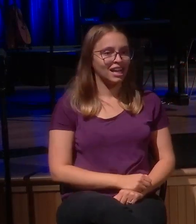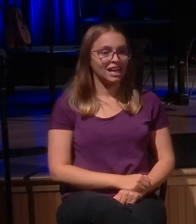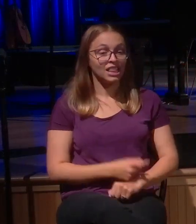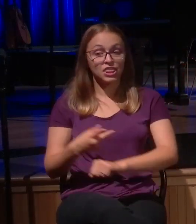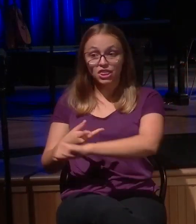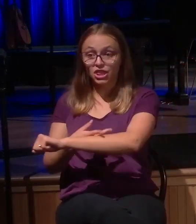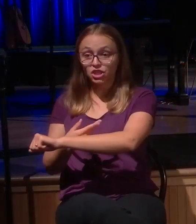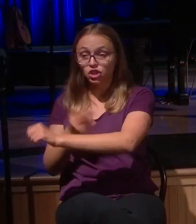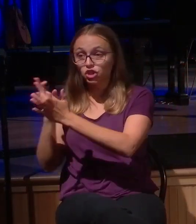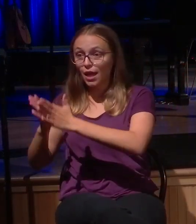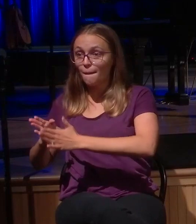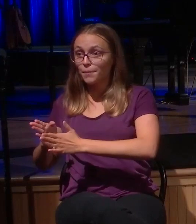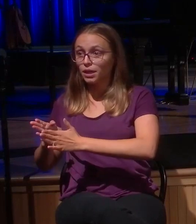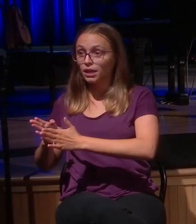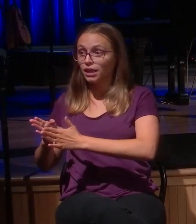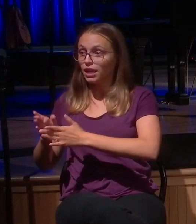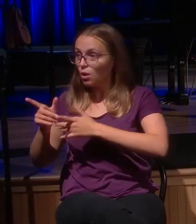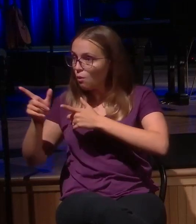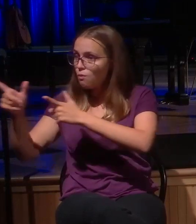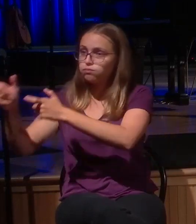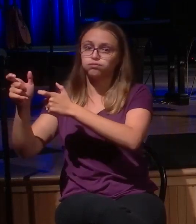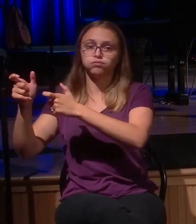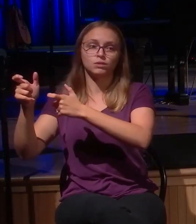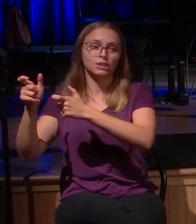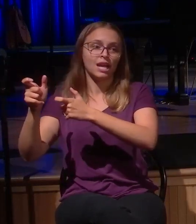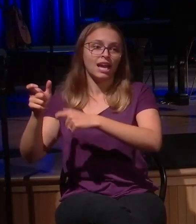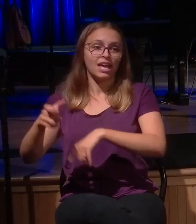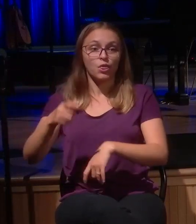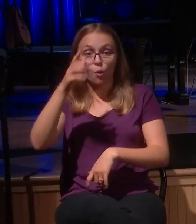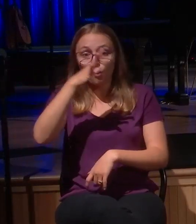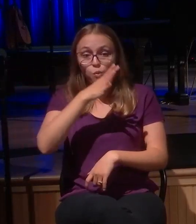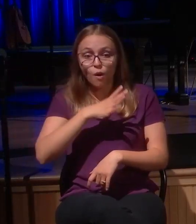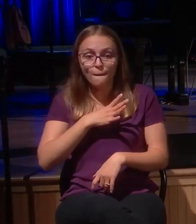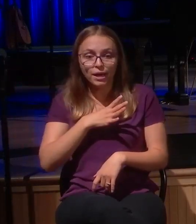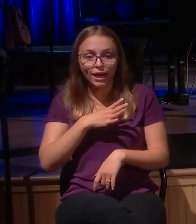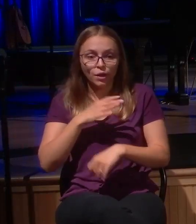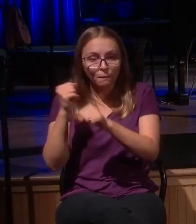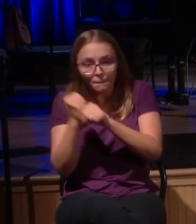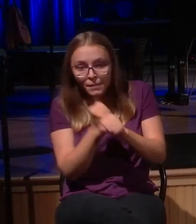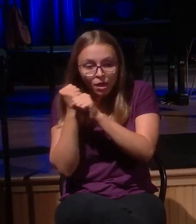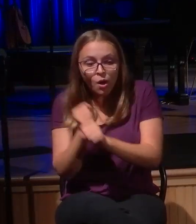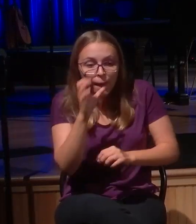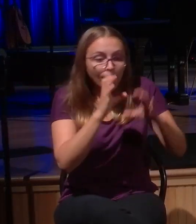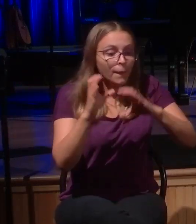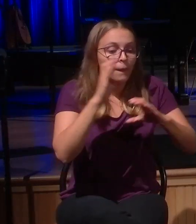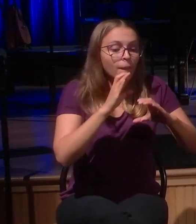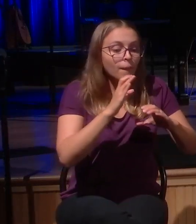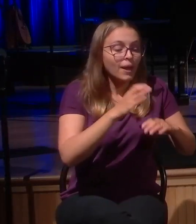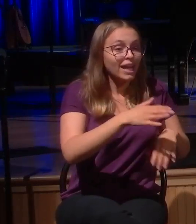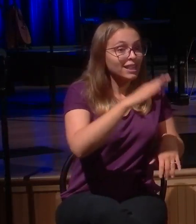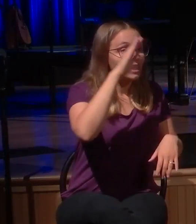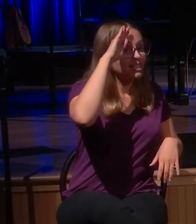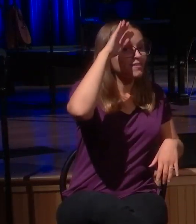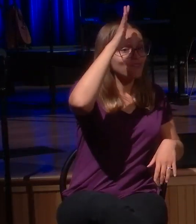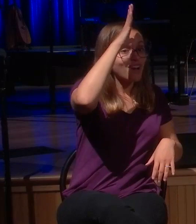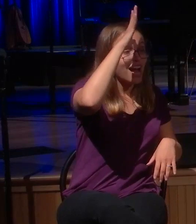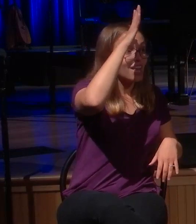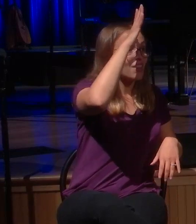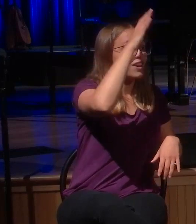diligently, and the father seeks, and he runs, and he embraces. Well, this is a story of Jesus. This is why he came. He says it